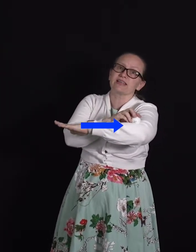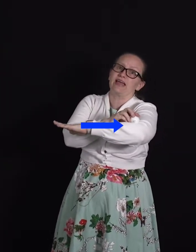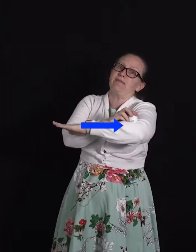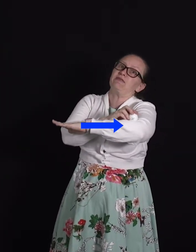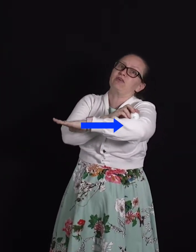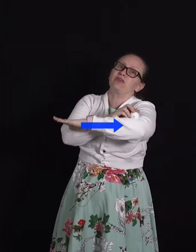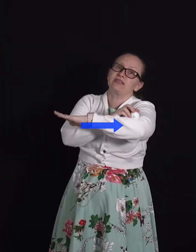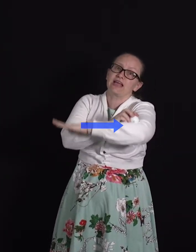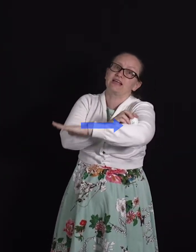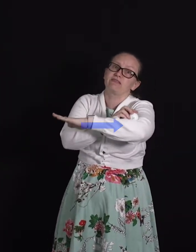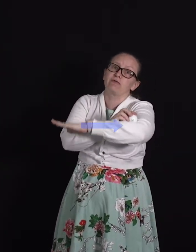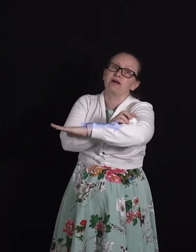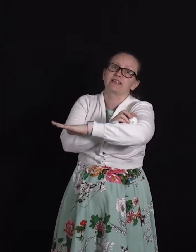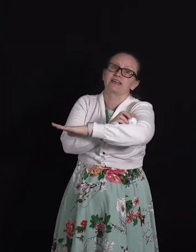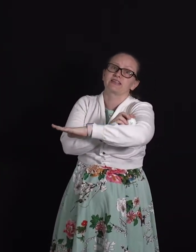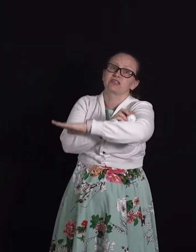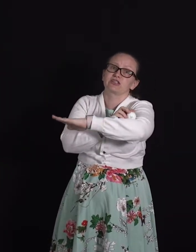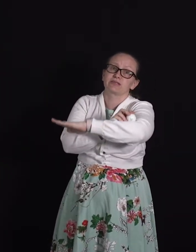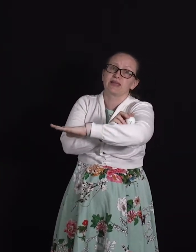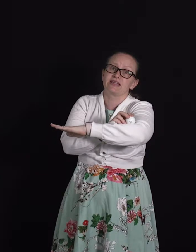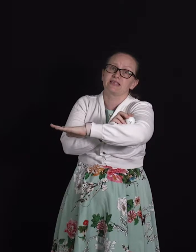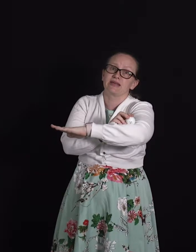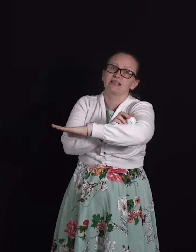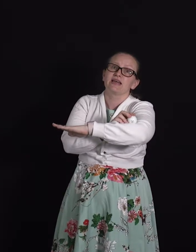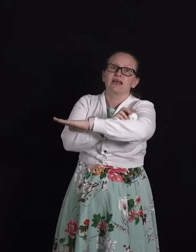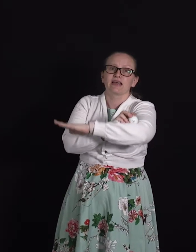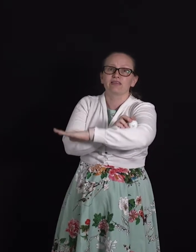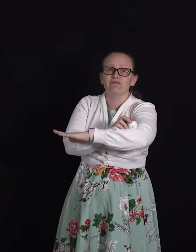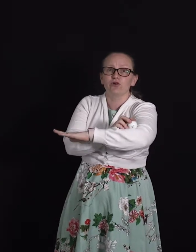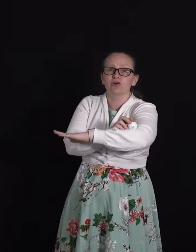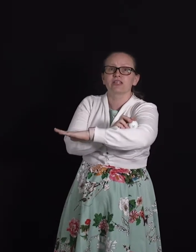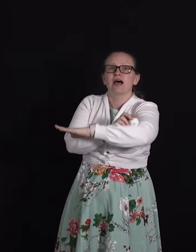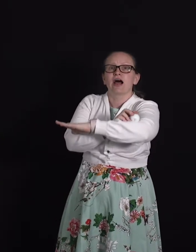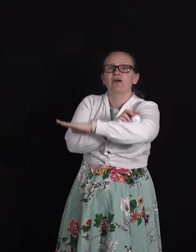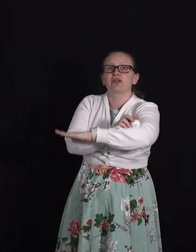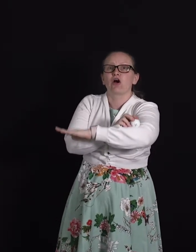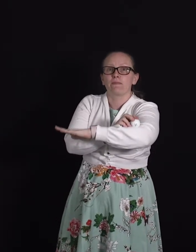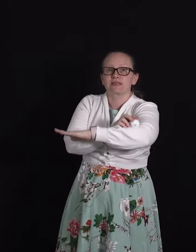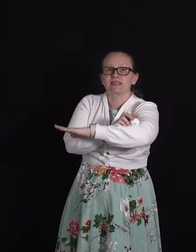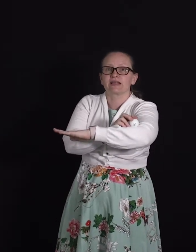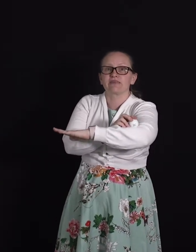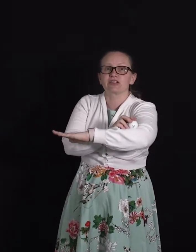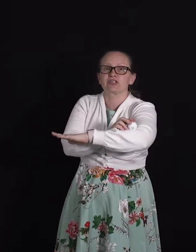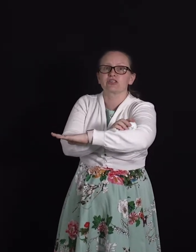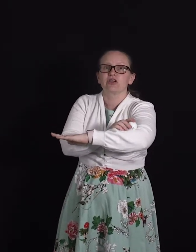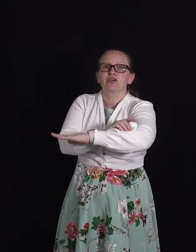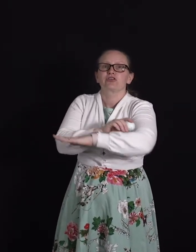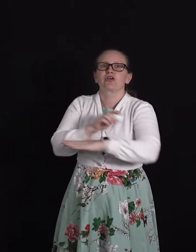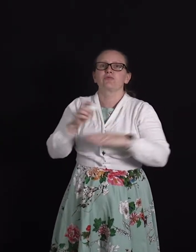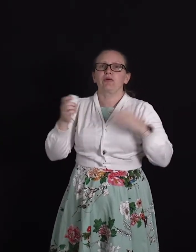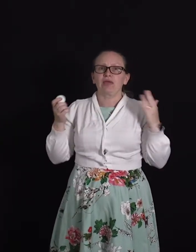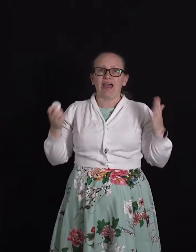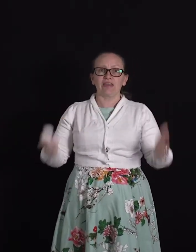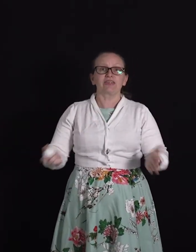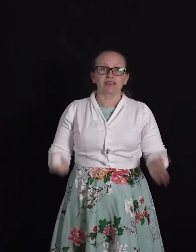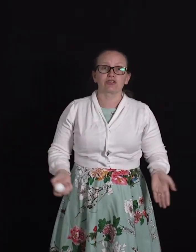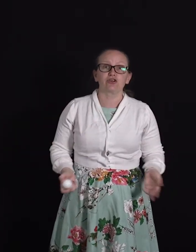again we've got negative work done as the displacement and the force are in opposite directions. So when we add together two